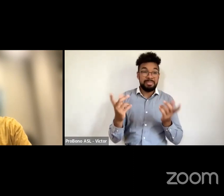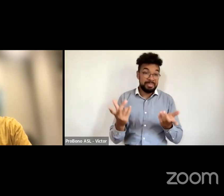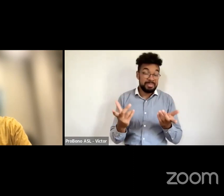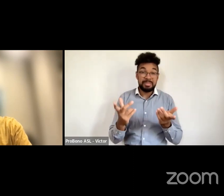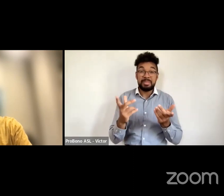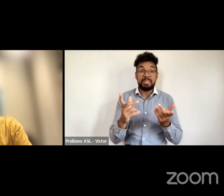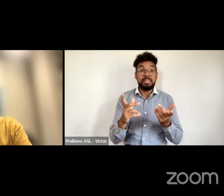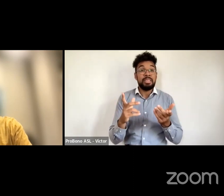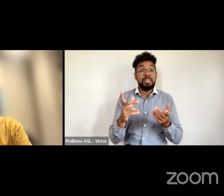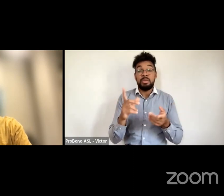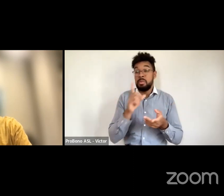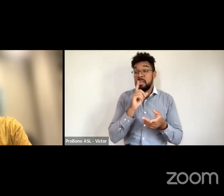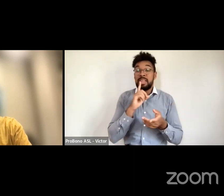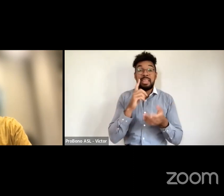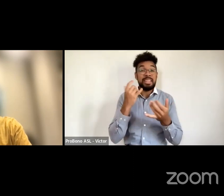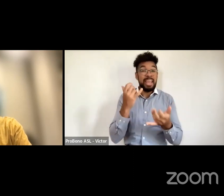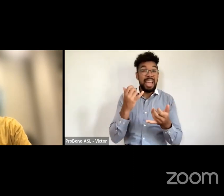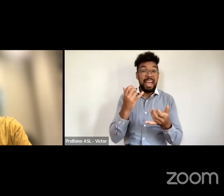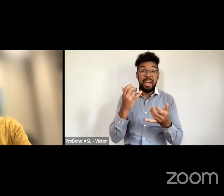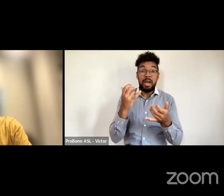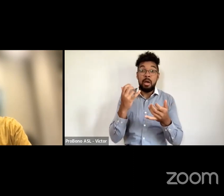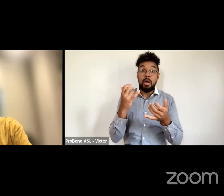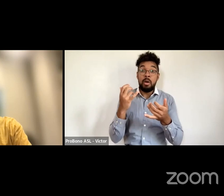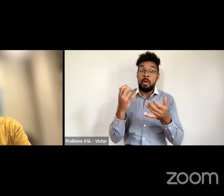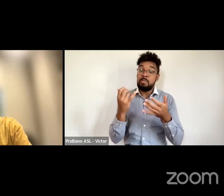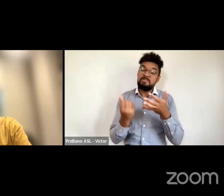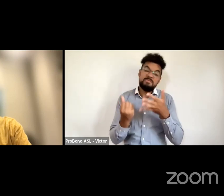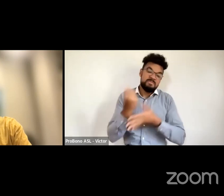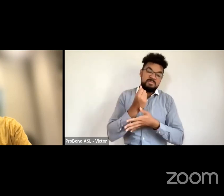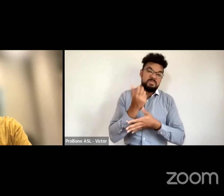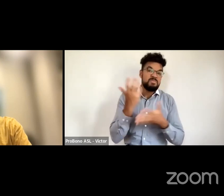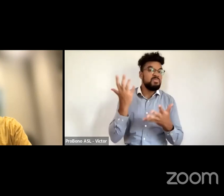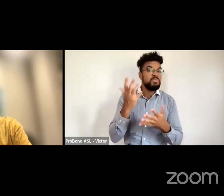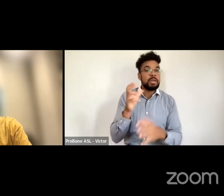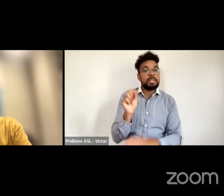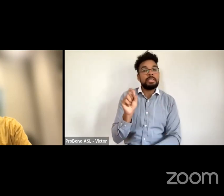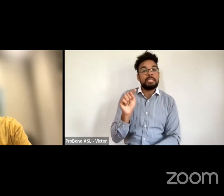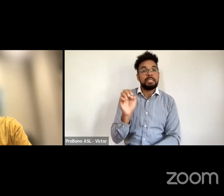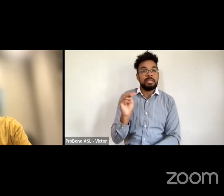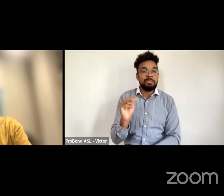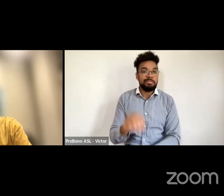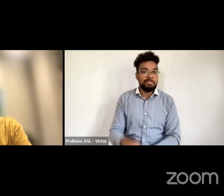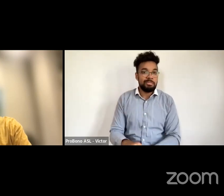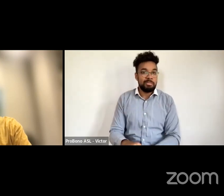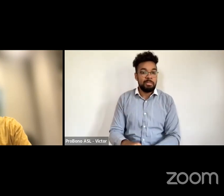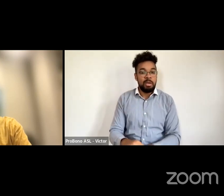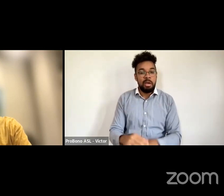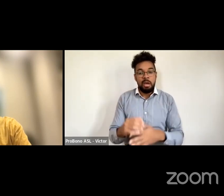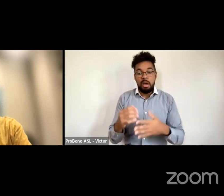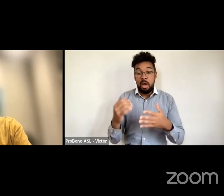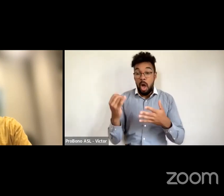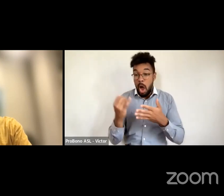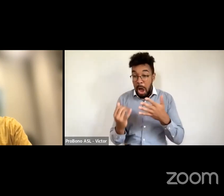just towards the stem but people tend to forget that art is life